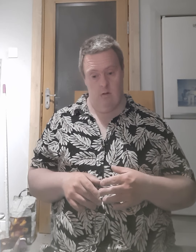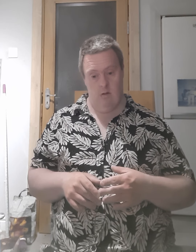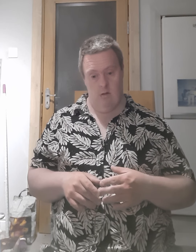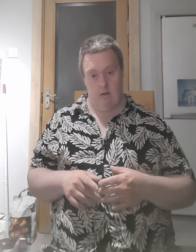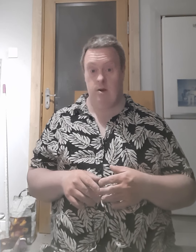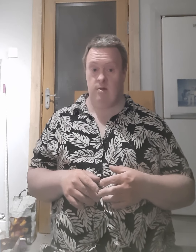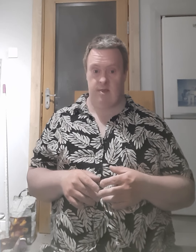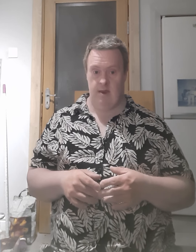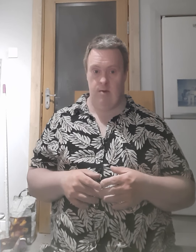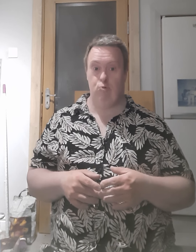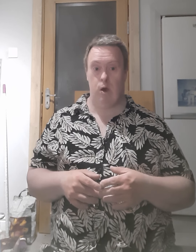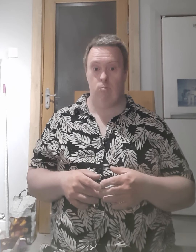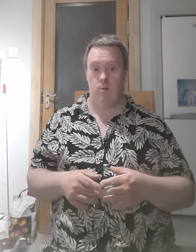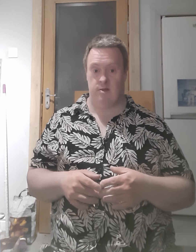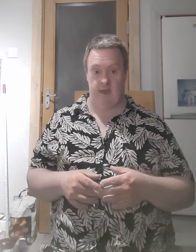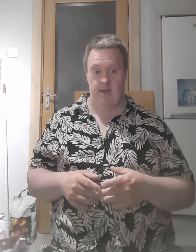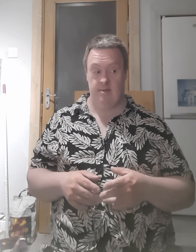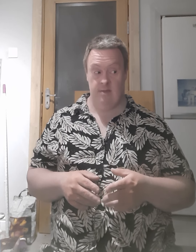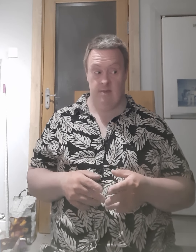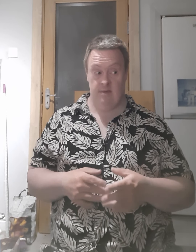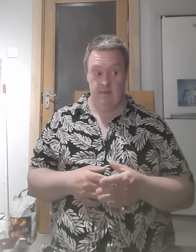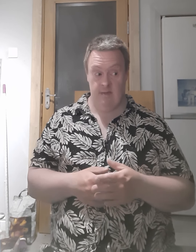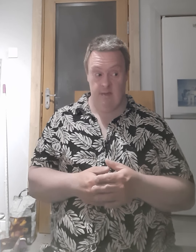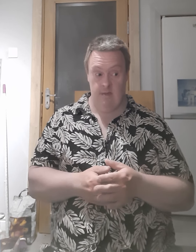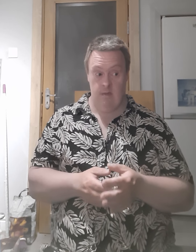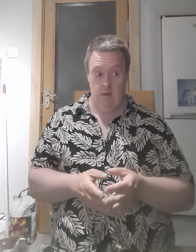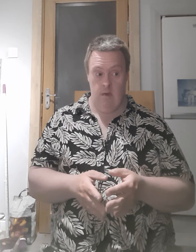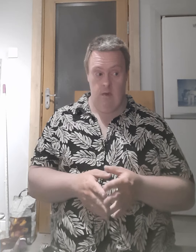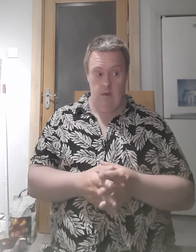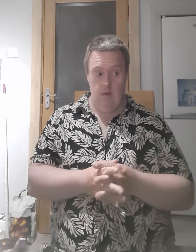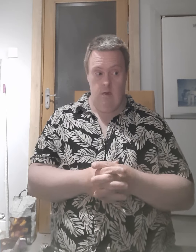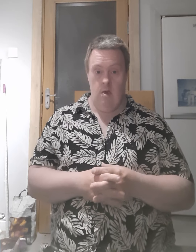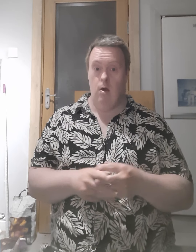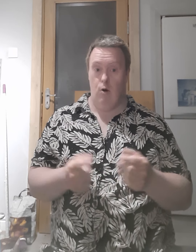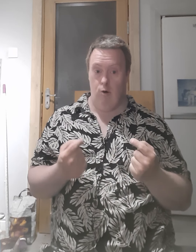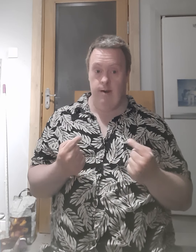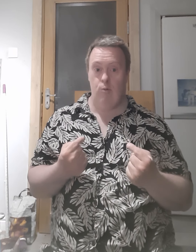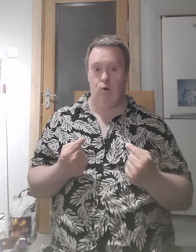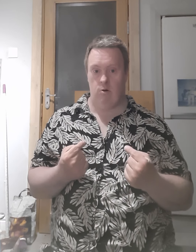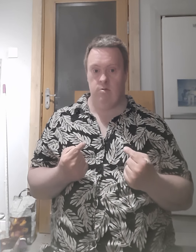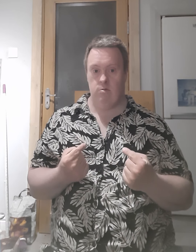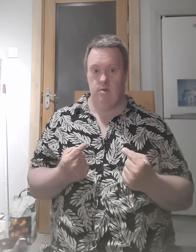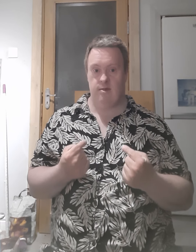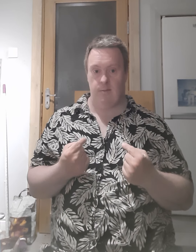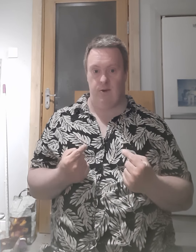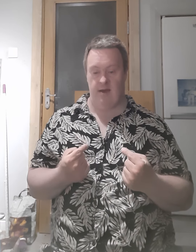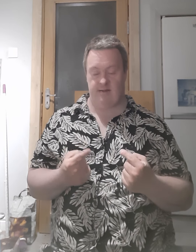I want to tell you real number 10 only one is the best